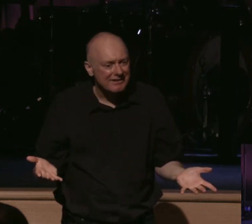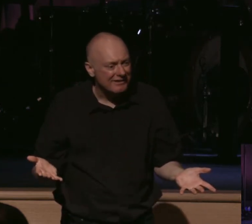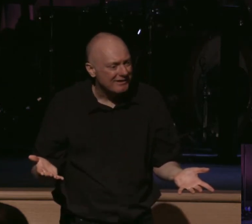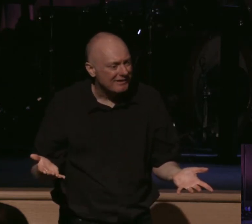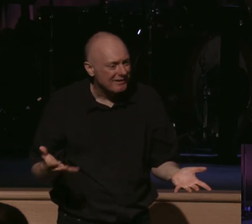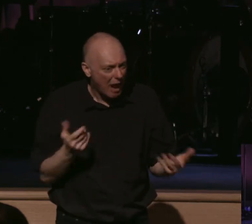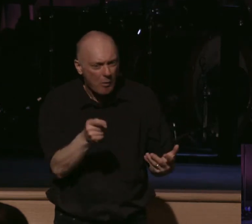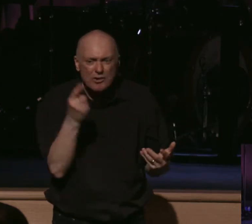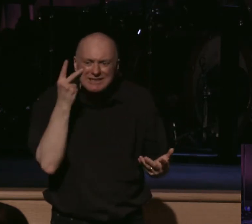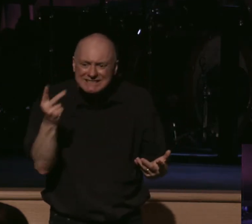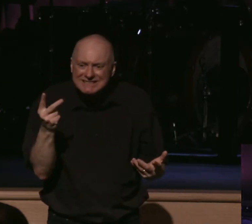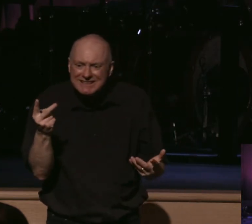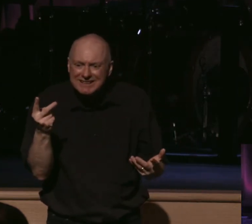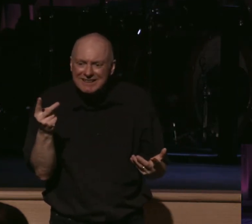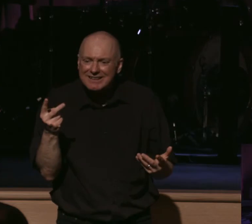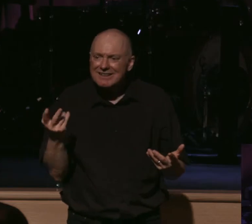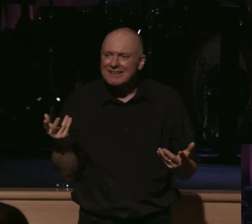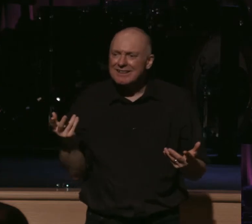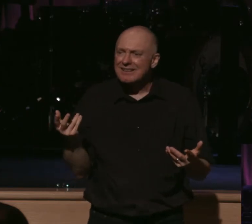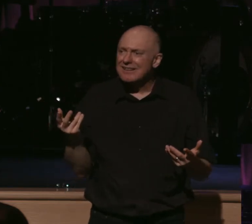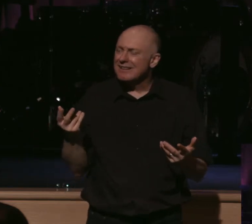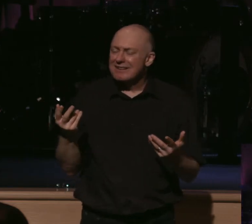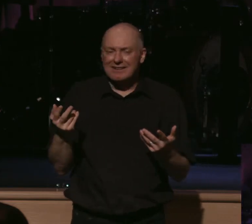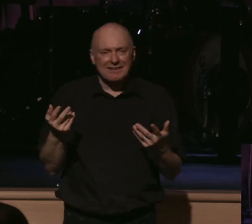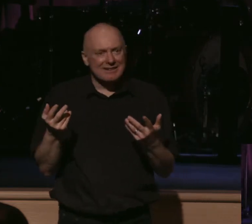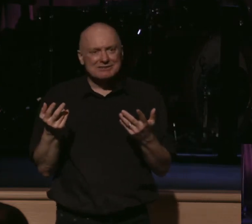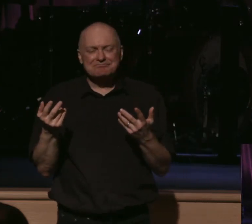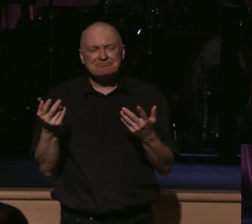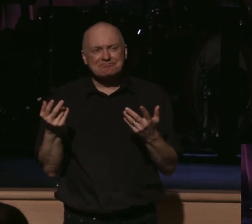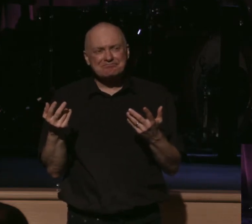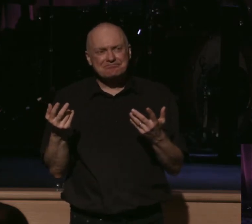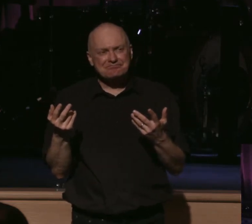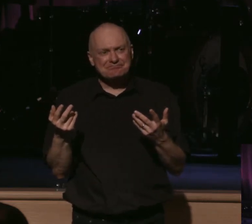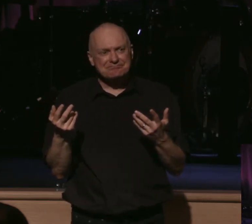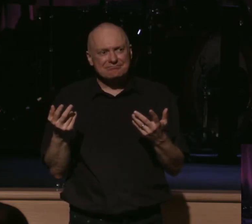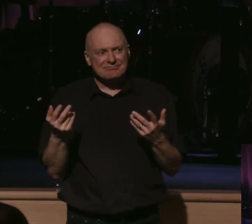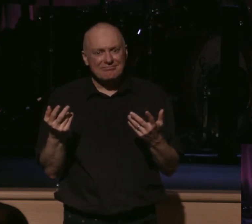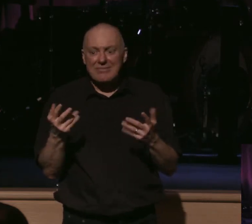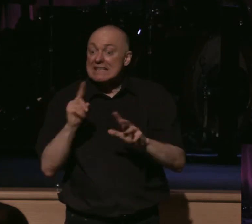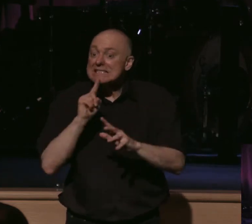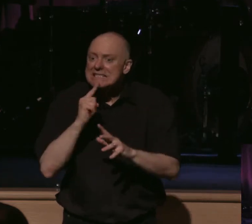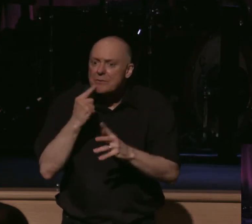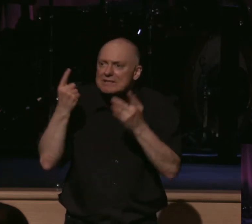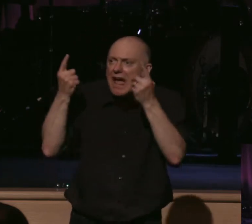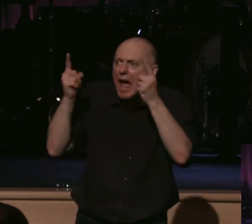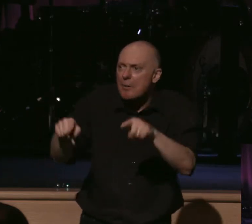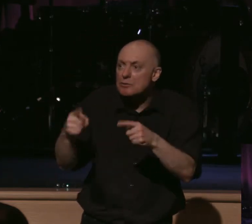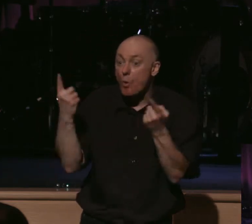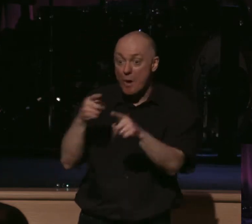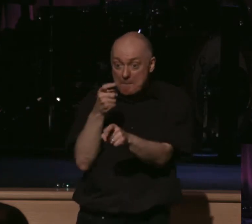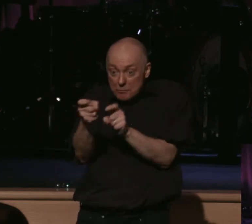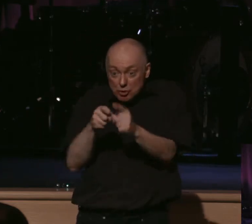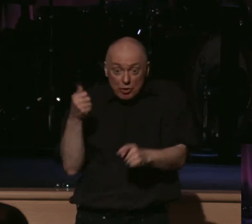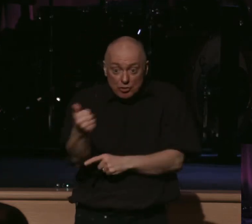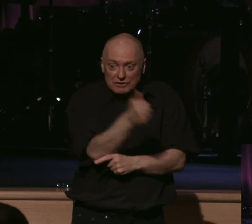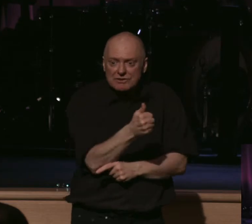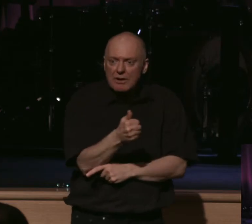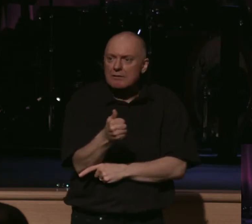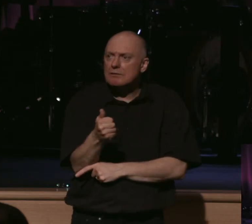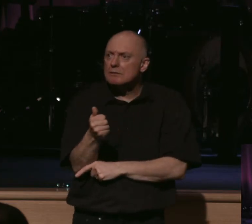I want you to see this, man, the simplicity that comes in so quickly, the seriousness that sets in, the passion that is found all of